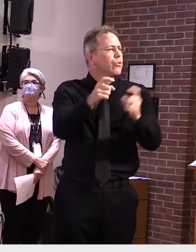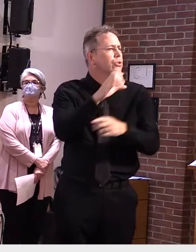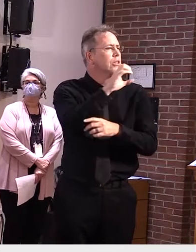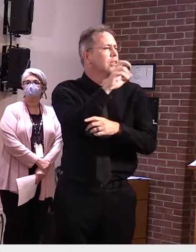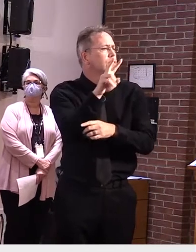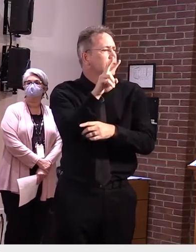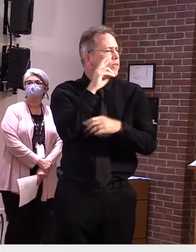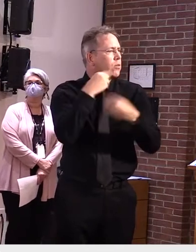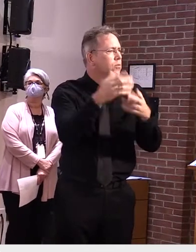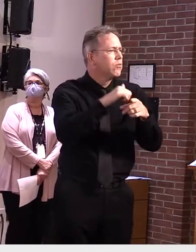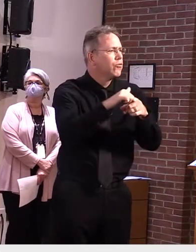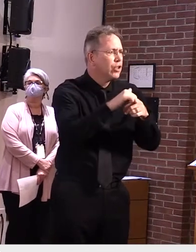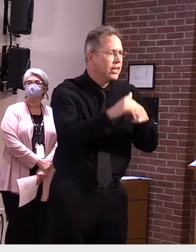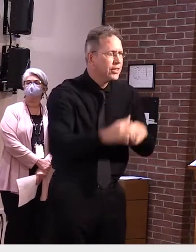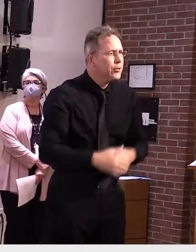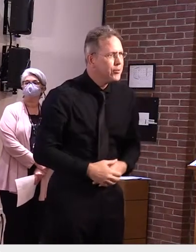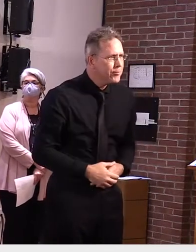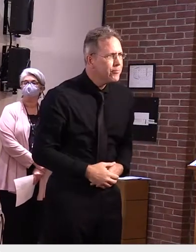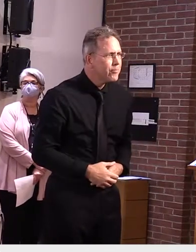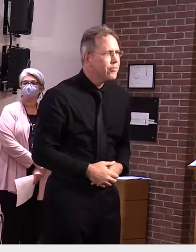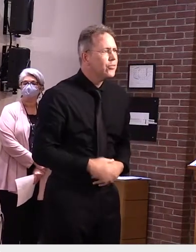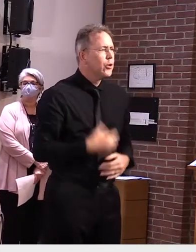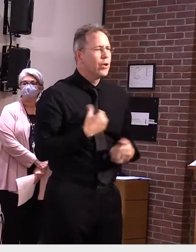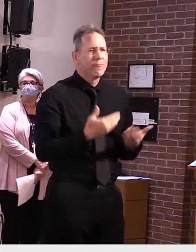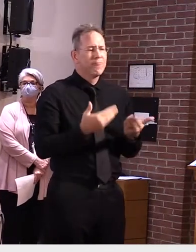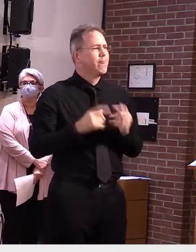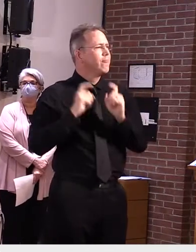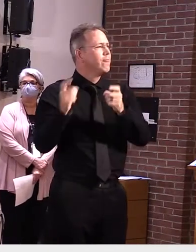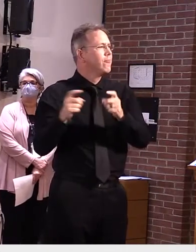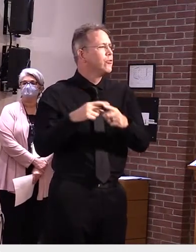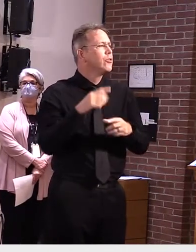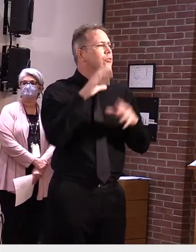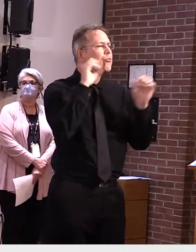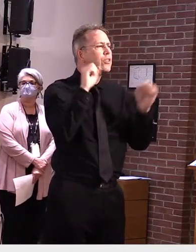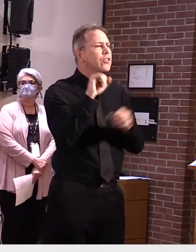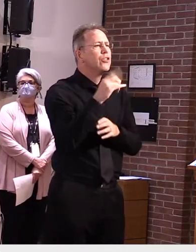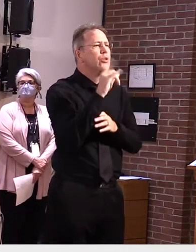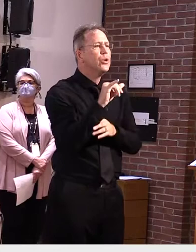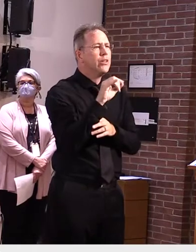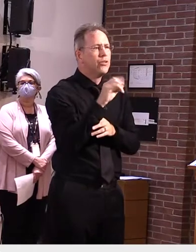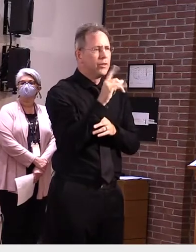So with that, I'll turn it over to President Judy for more details.